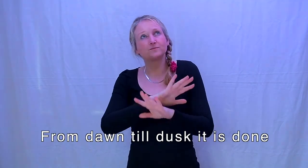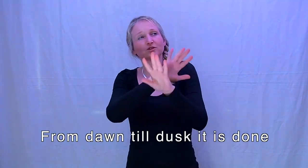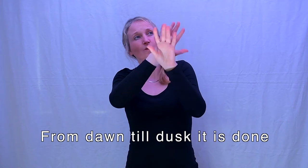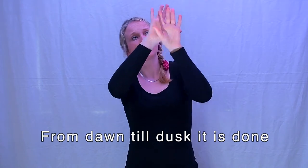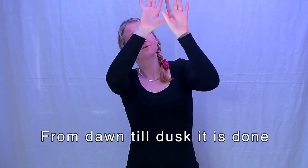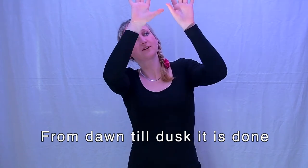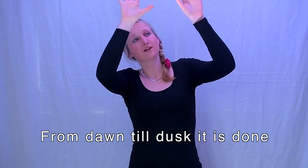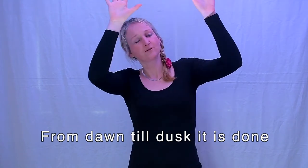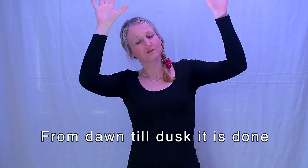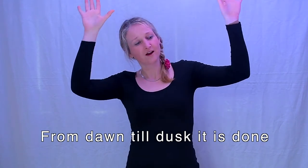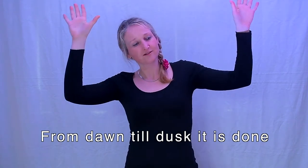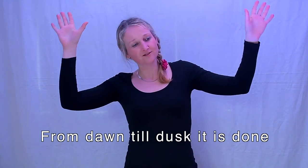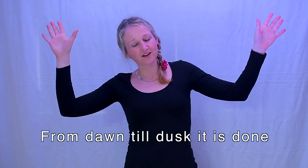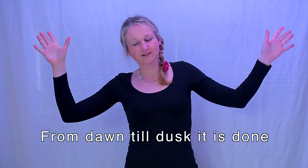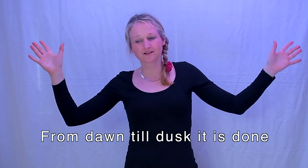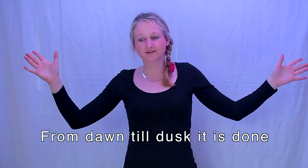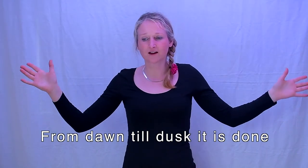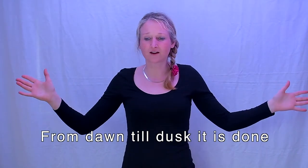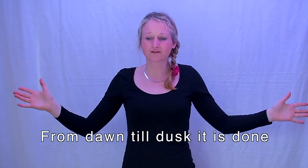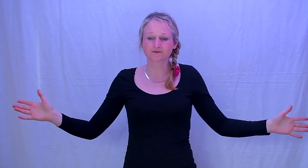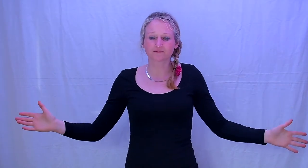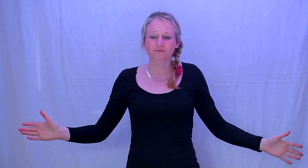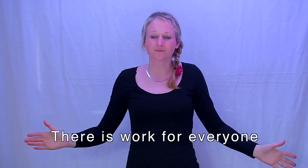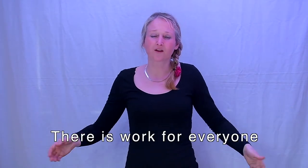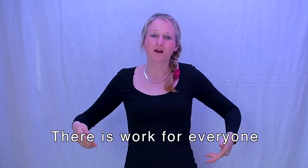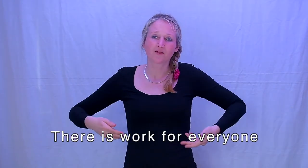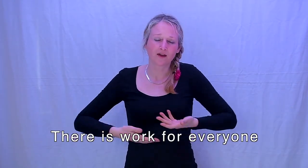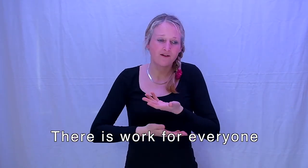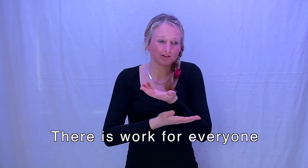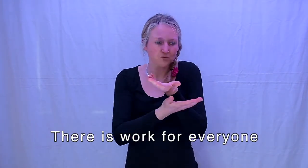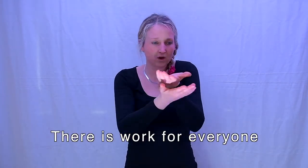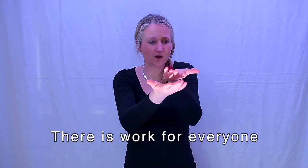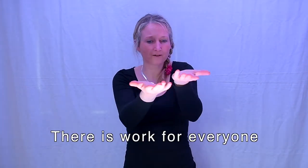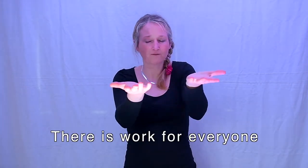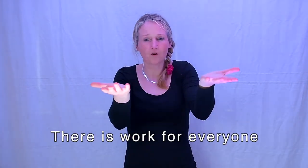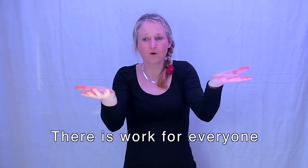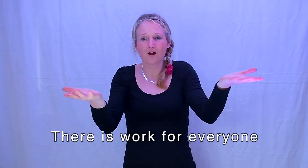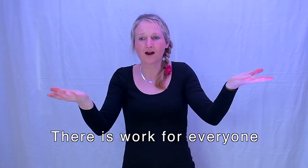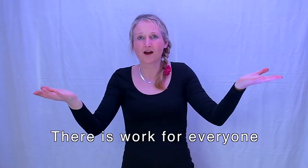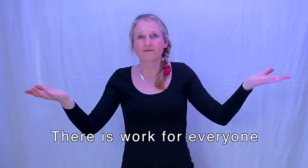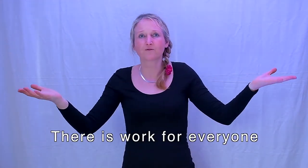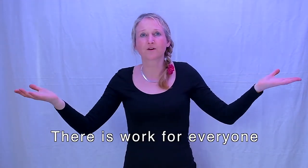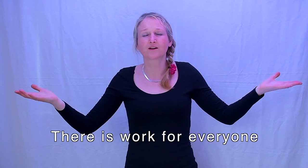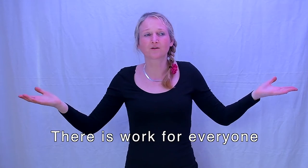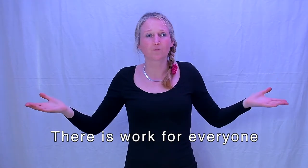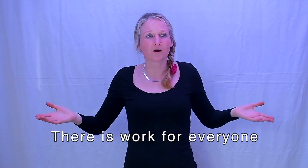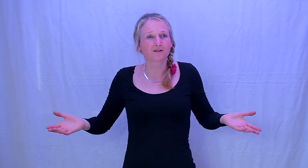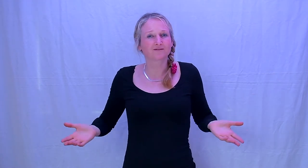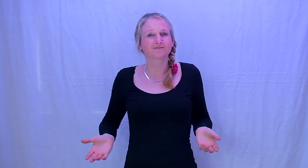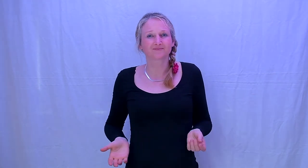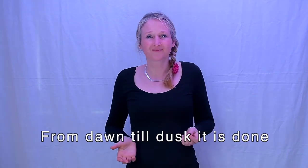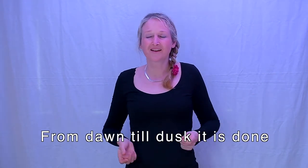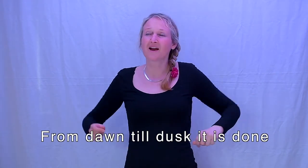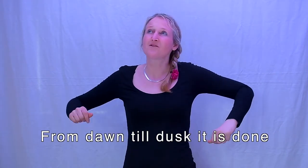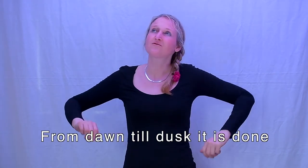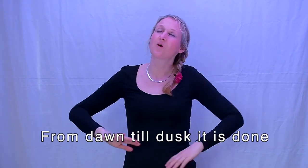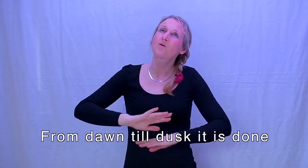dawn till dusk it is done There is work for everyone From